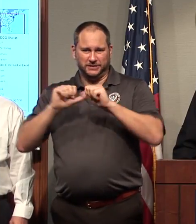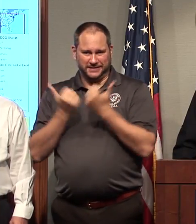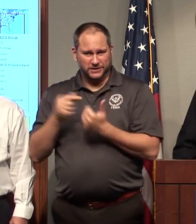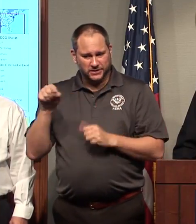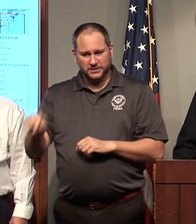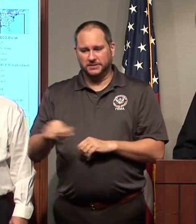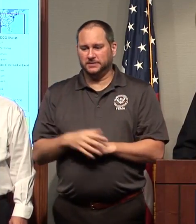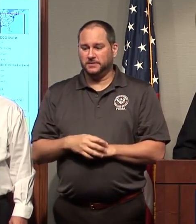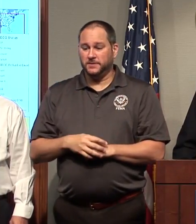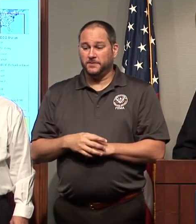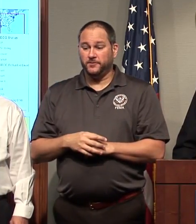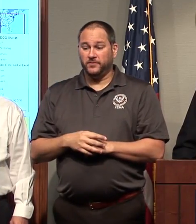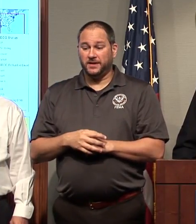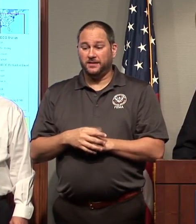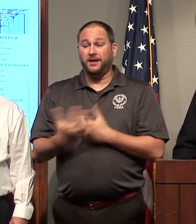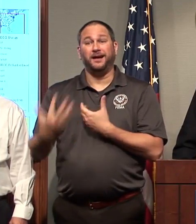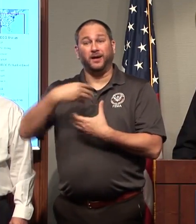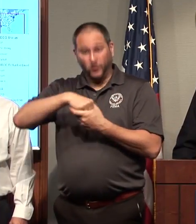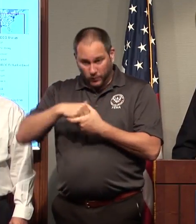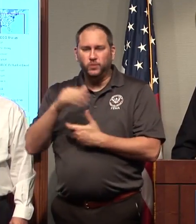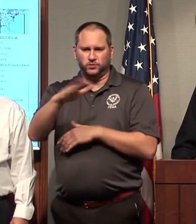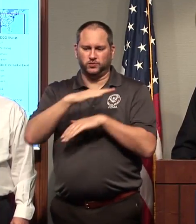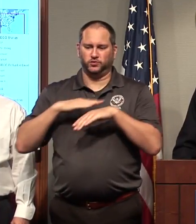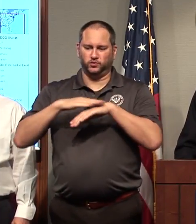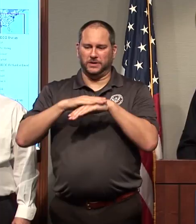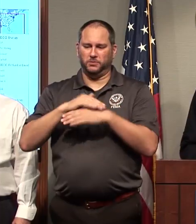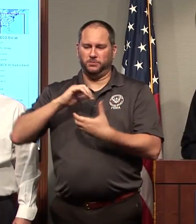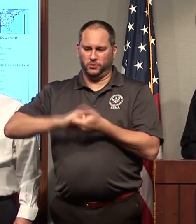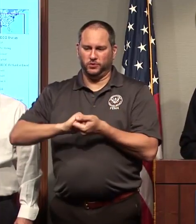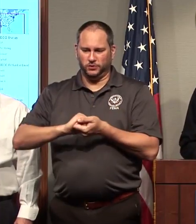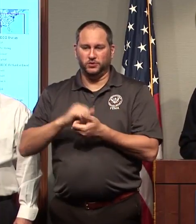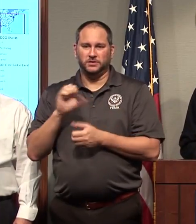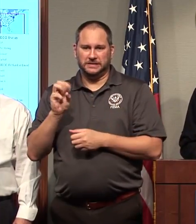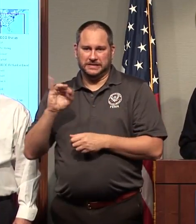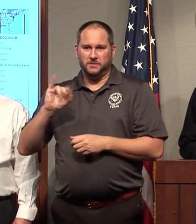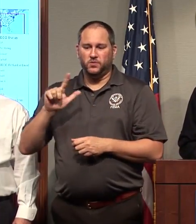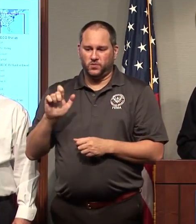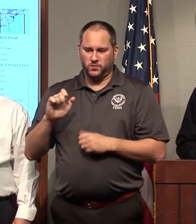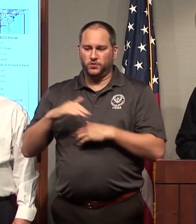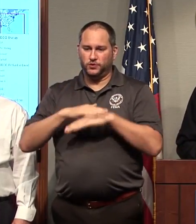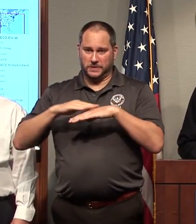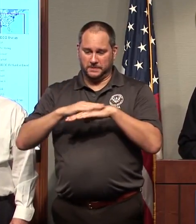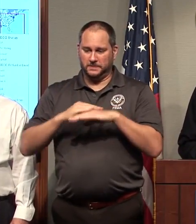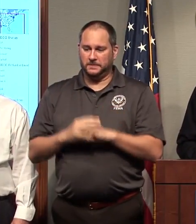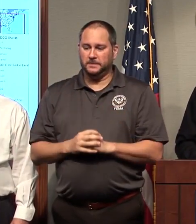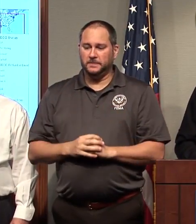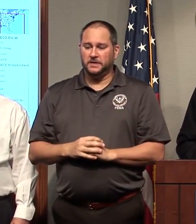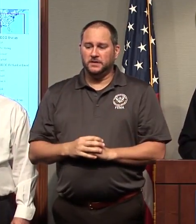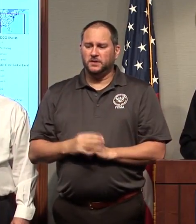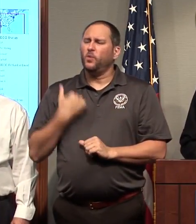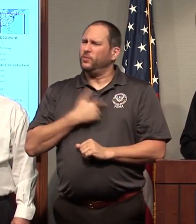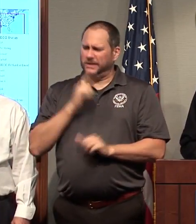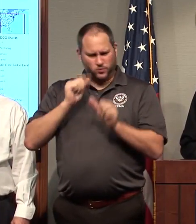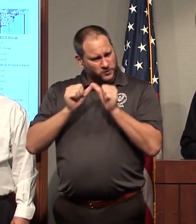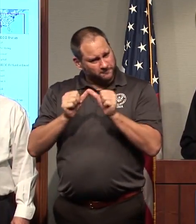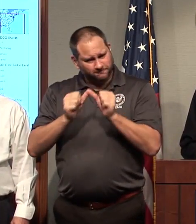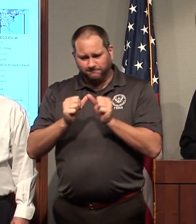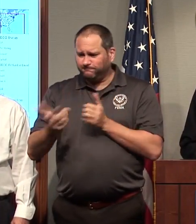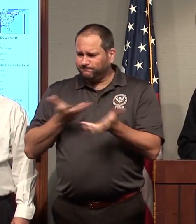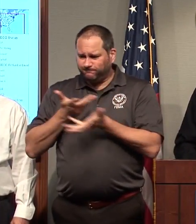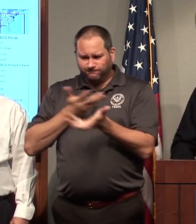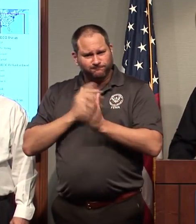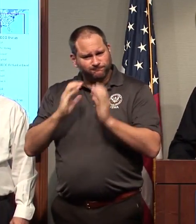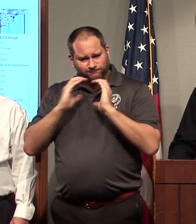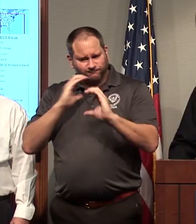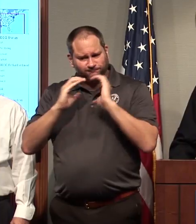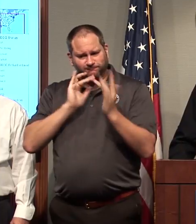including our tribal partners in the Seminole Tribe. So we will continue to do that. As the Secretary and Chris Krebs have both said, this is going to